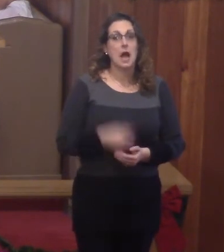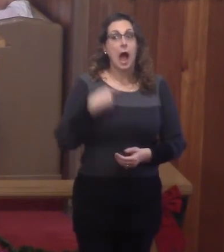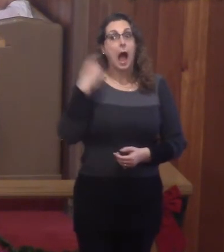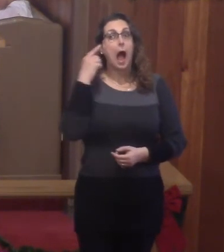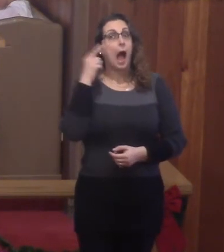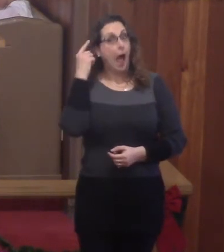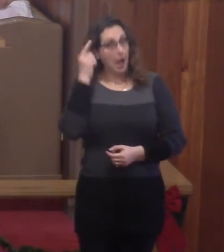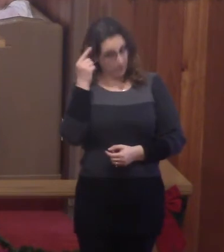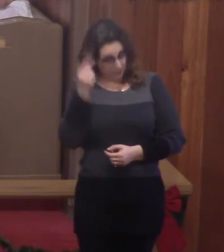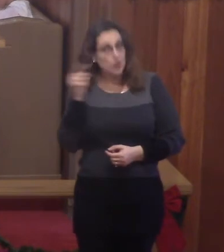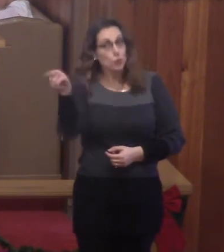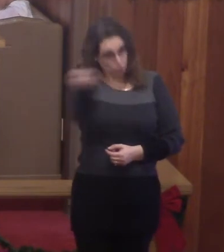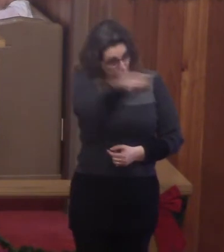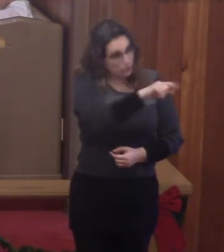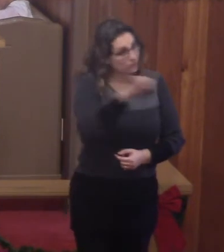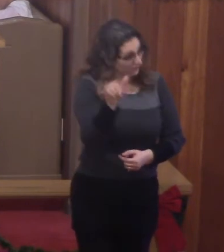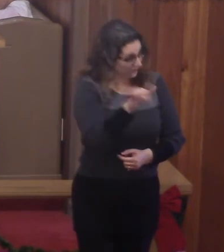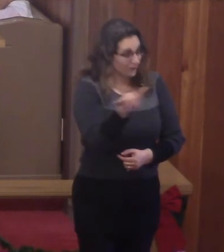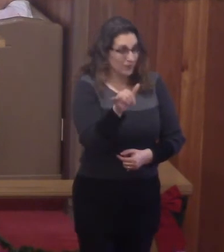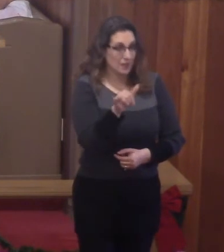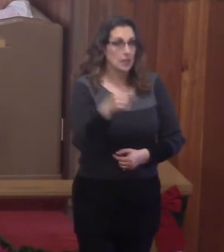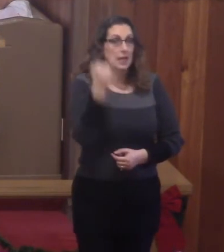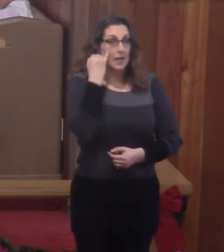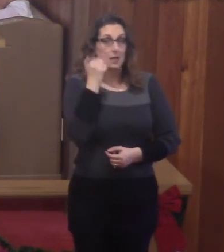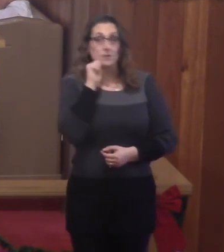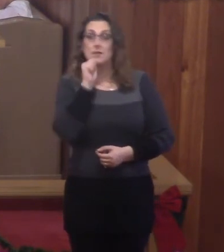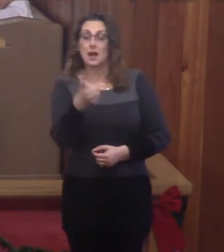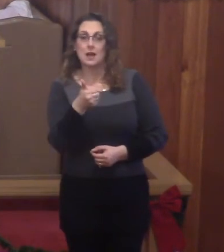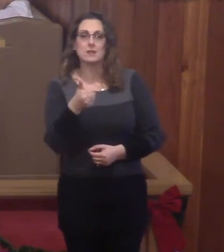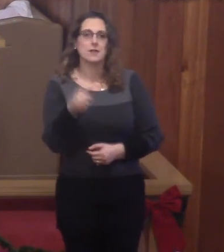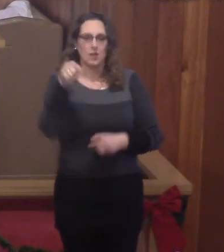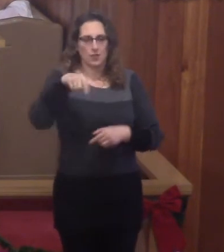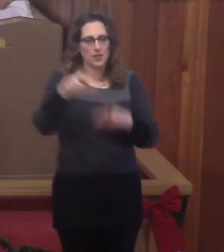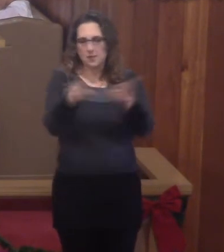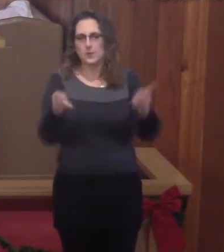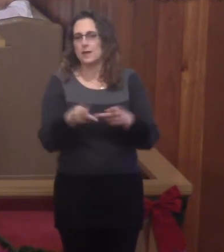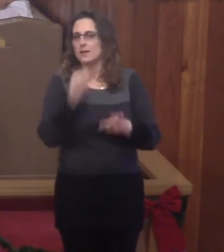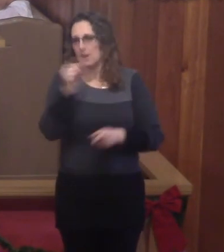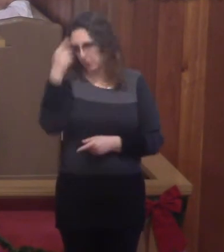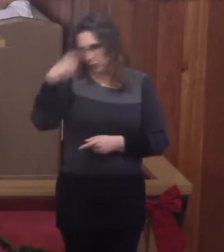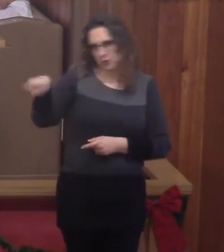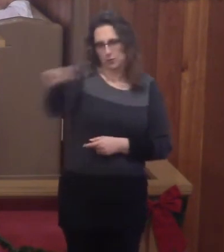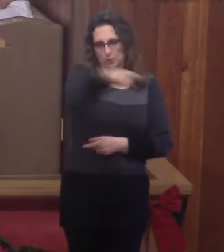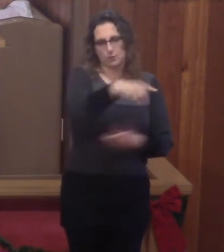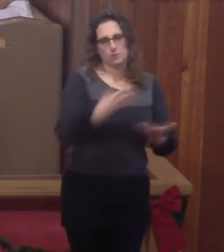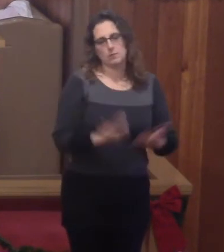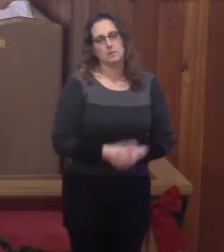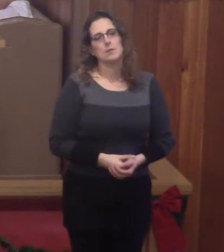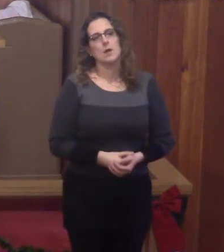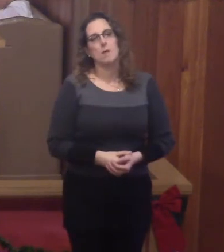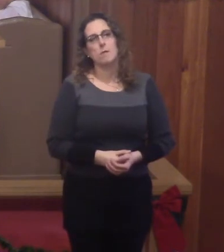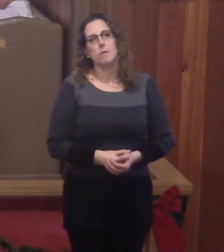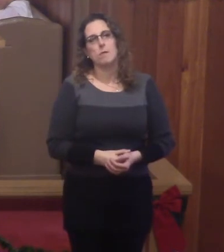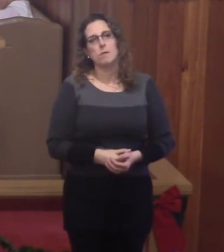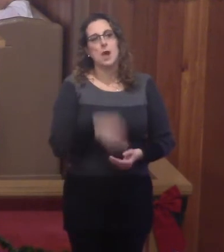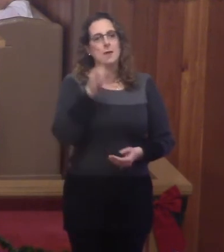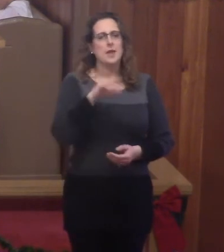are as well. If you're not, then this place isn't the place for you. But that's the beauty of Jesus'